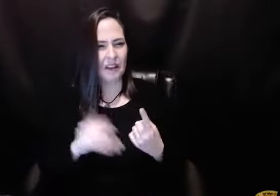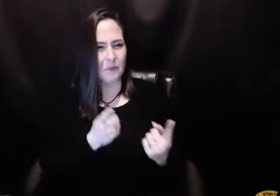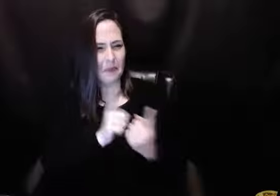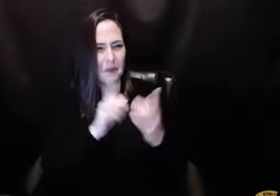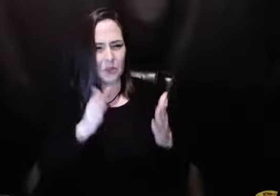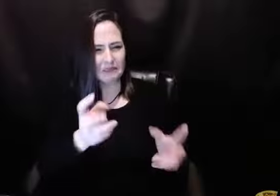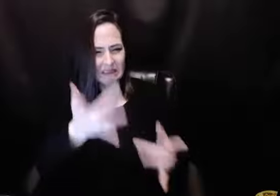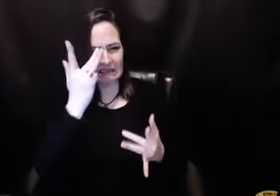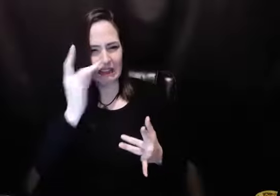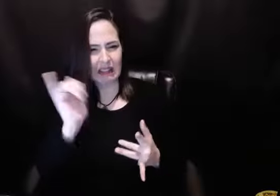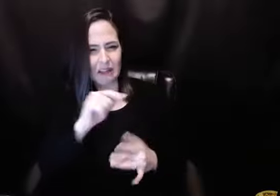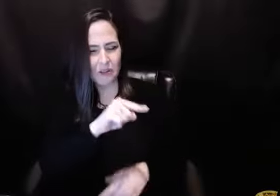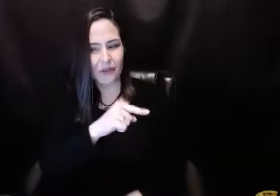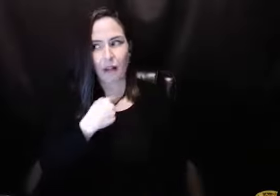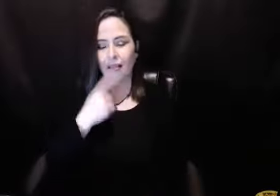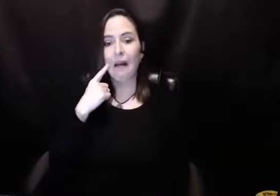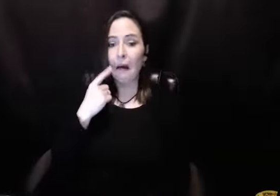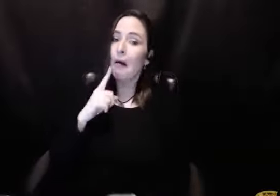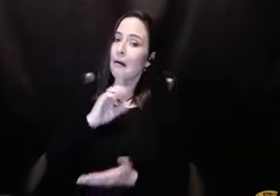sickest Al-Anon I've ever met. I took it as a compliment.